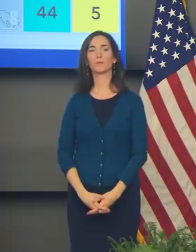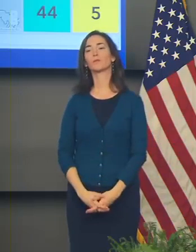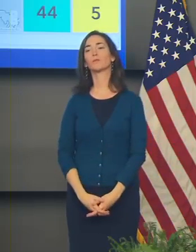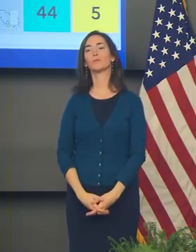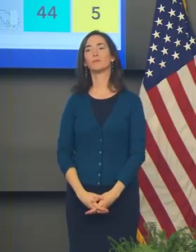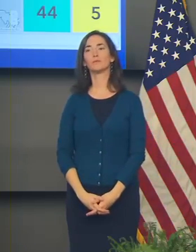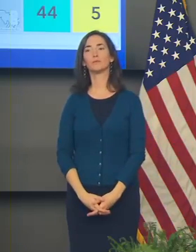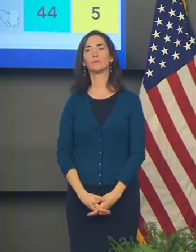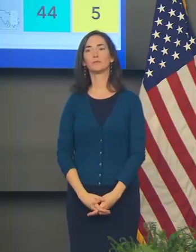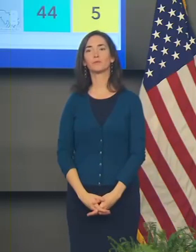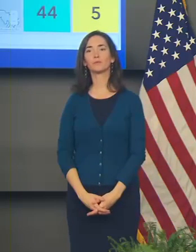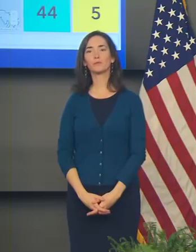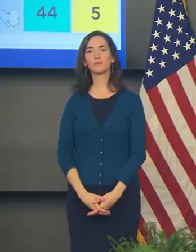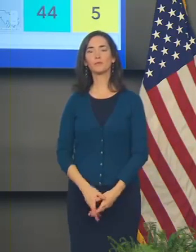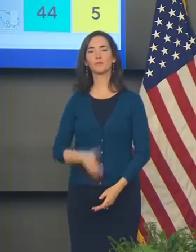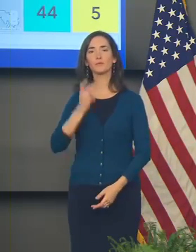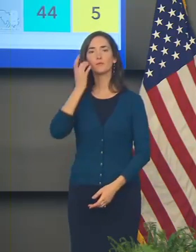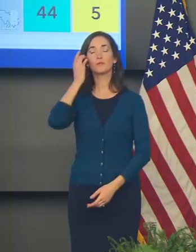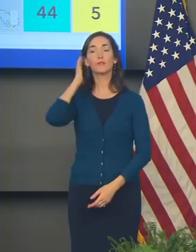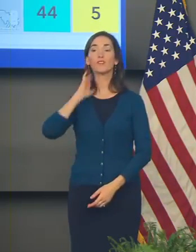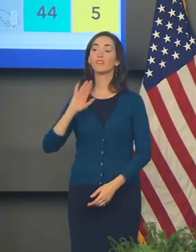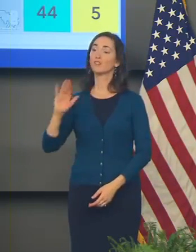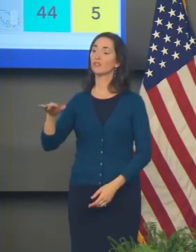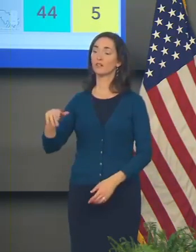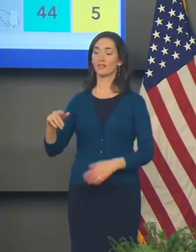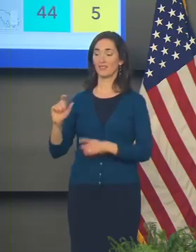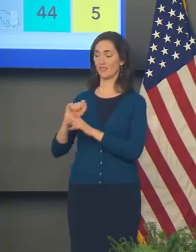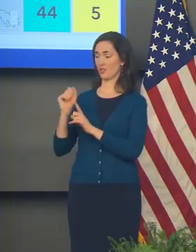So the Delta variant is a game changer.